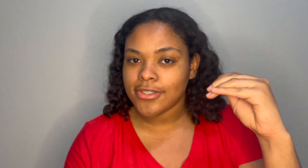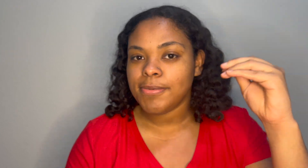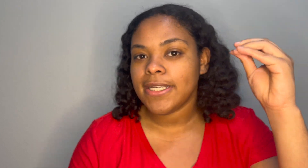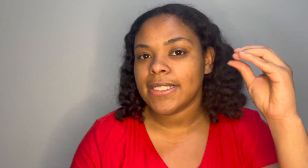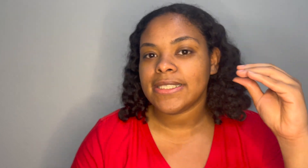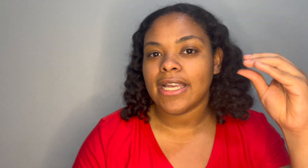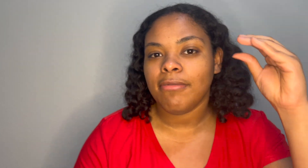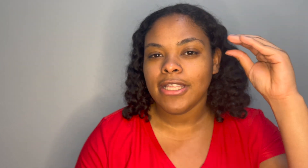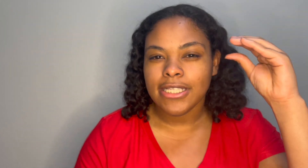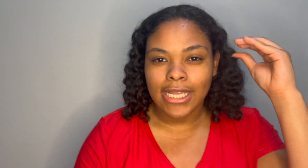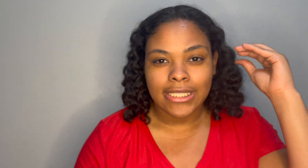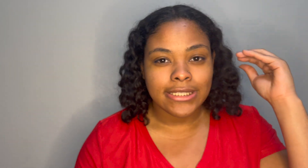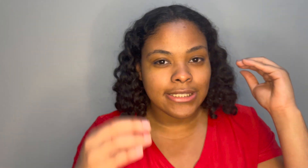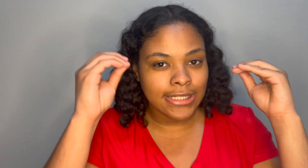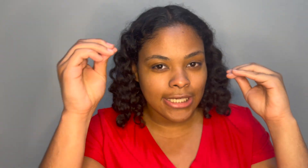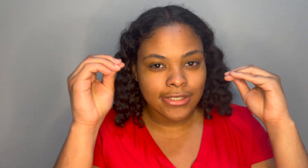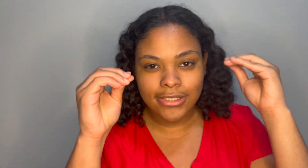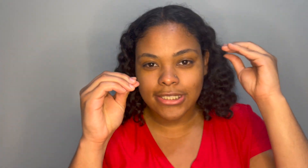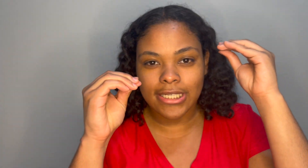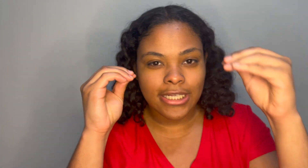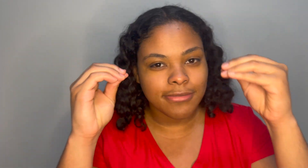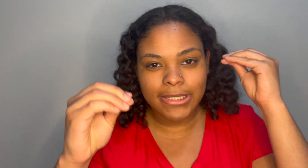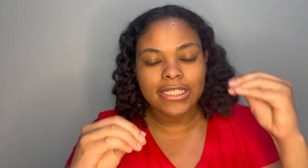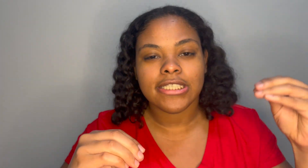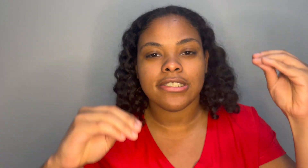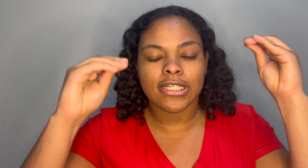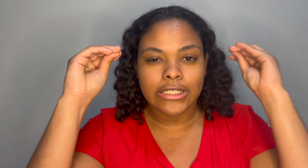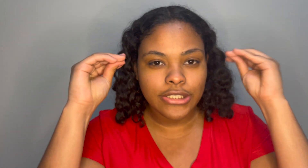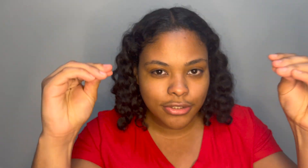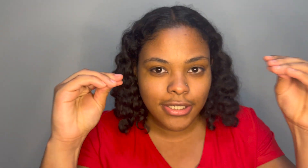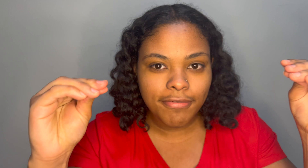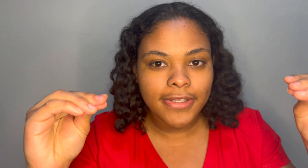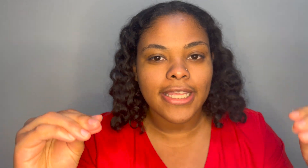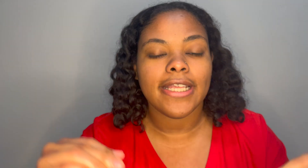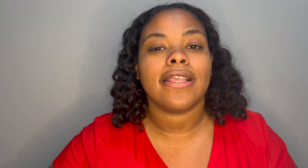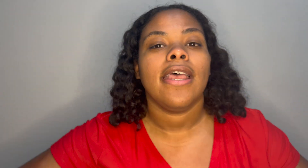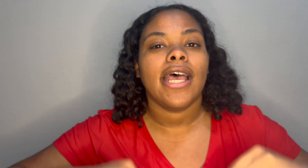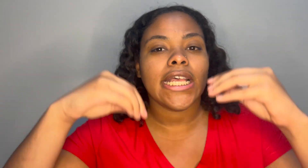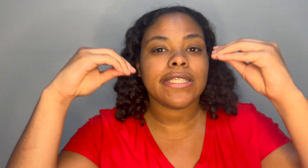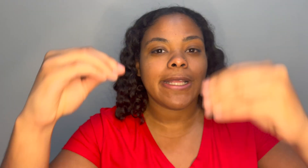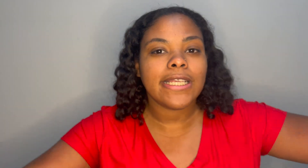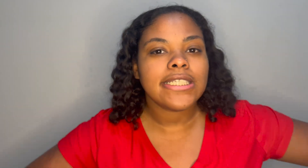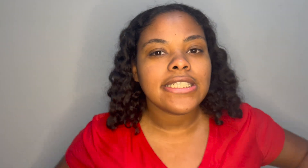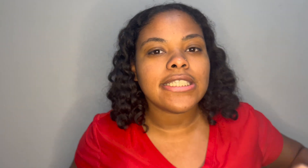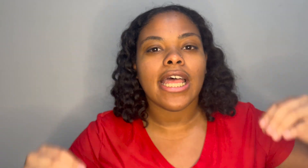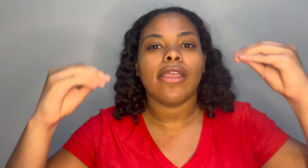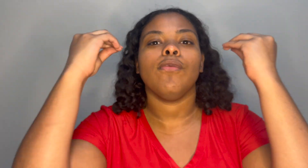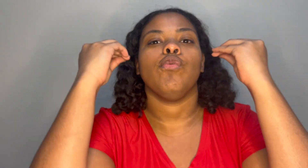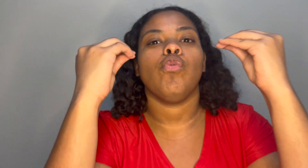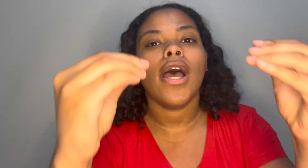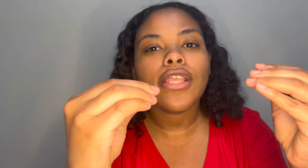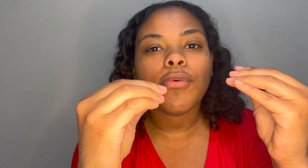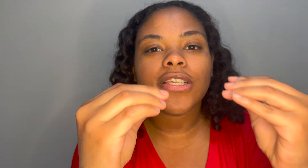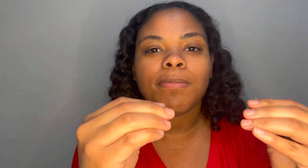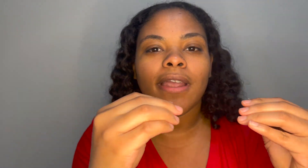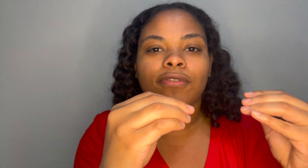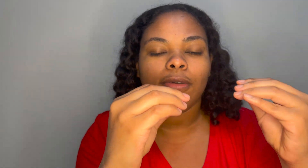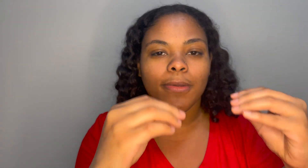because i believe that standards and expectations are two different things expectations is like what you expect from the